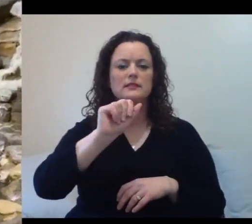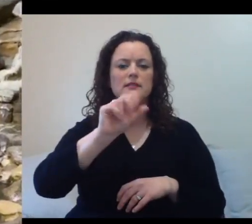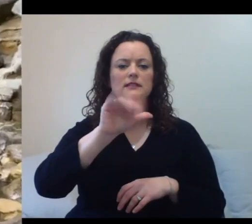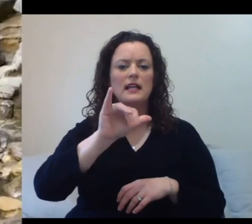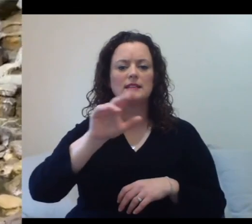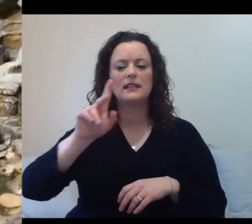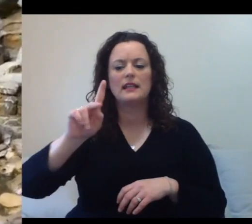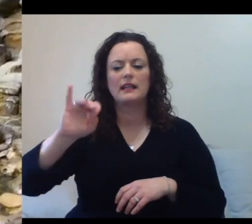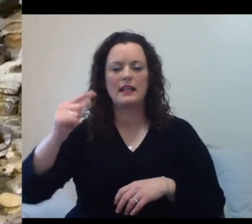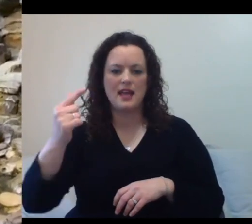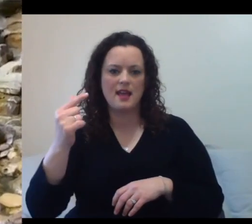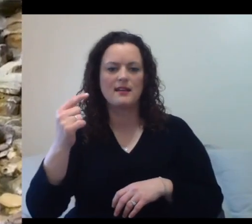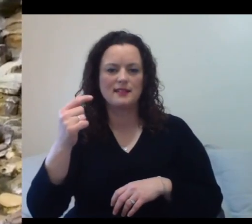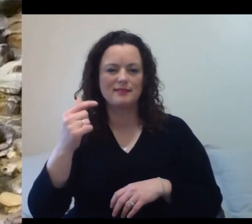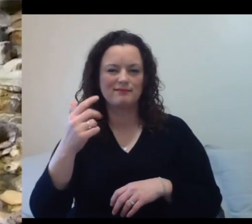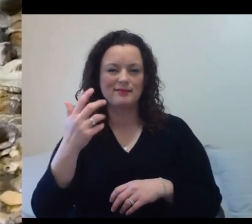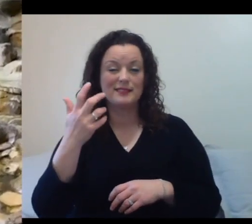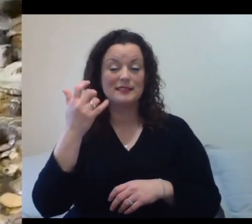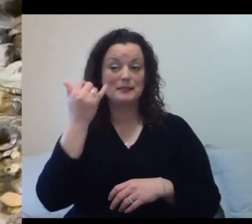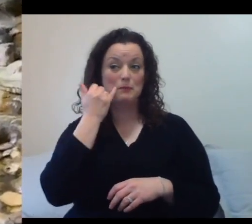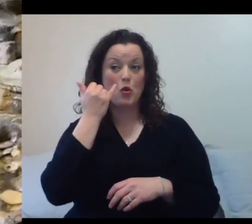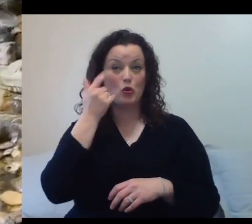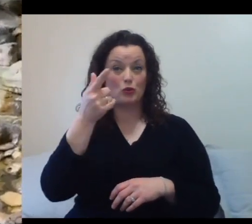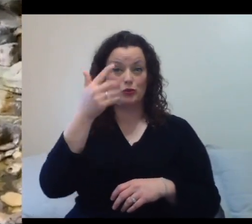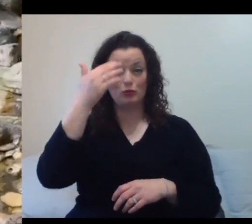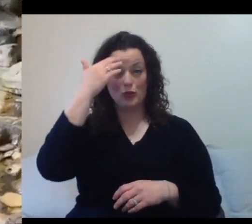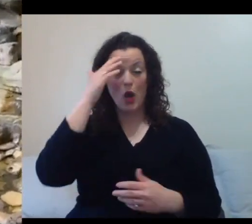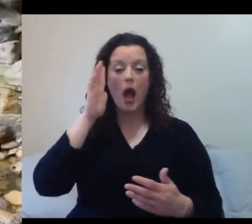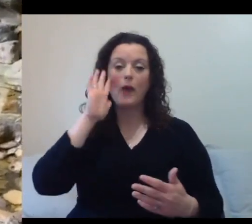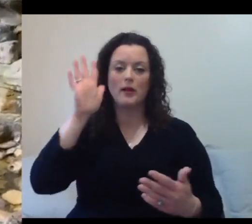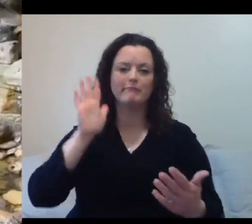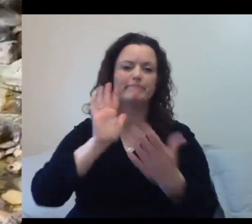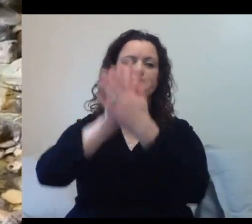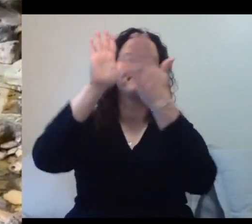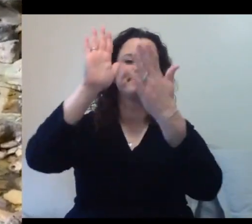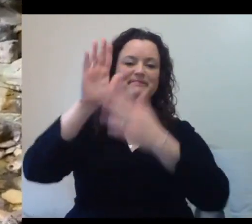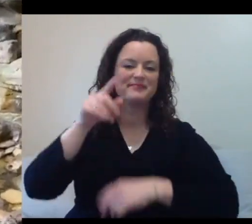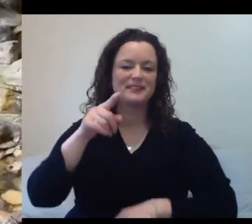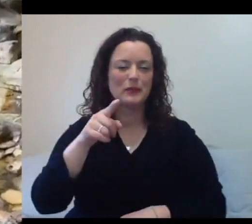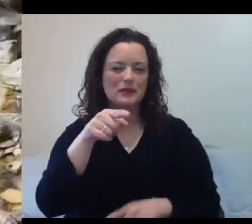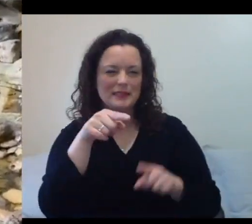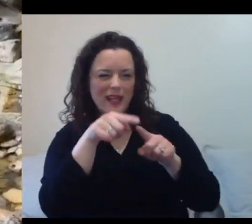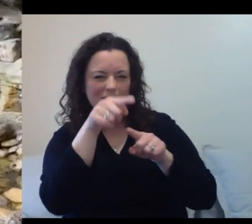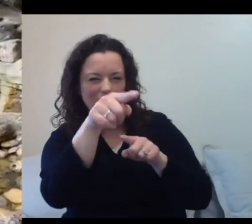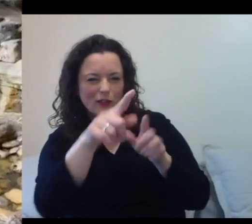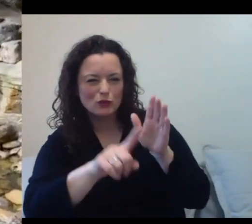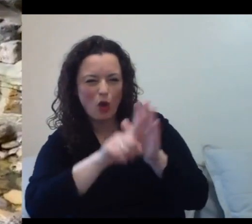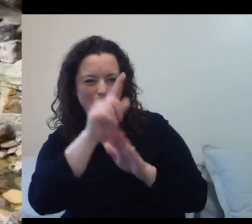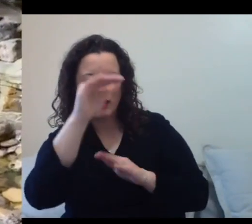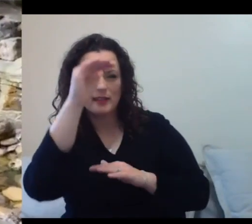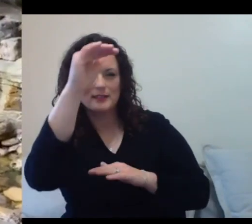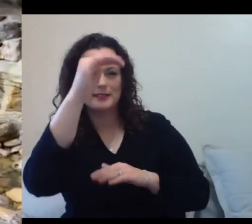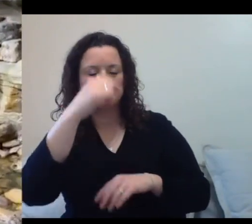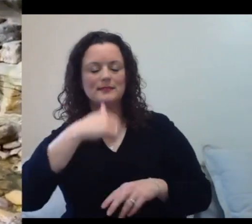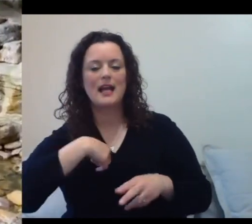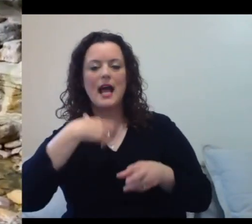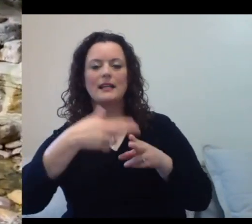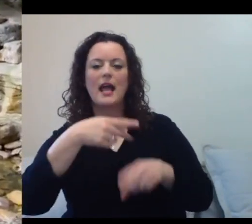in the middle. Probably the tallest one standing over there. Stacy King. I named her, and it's a pretty